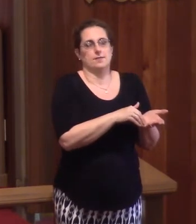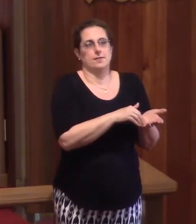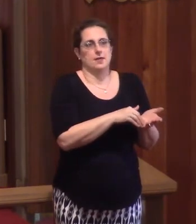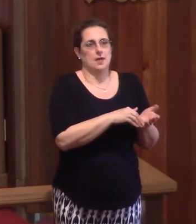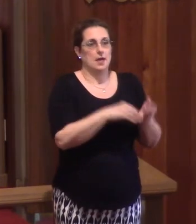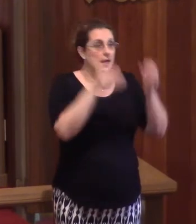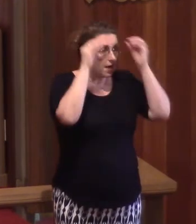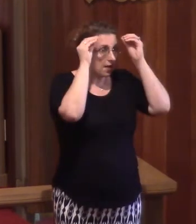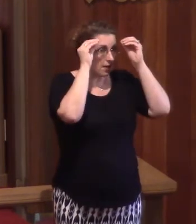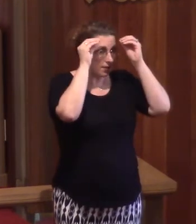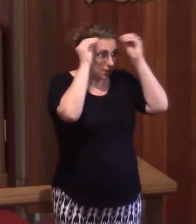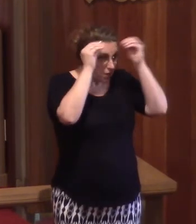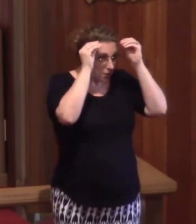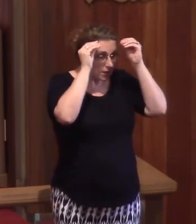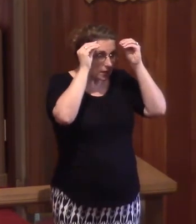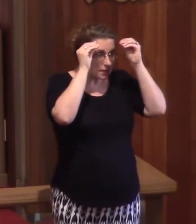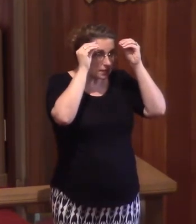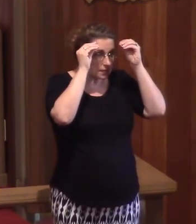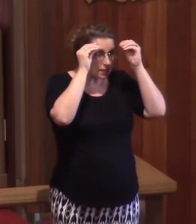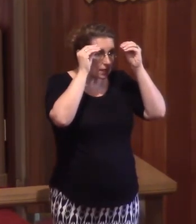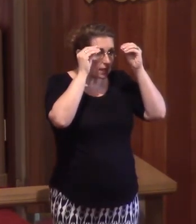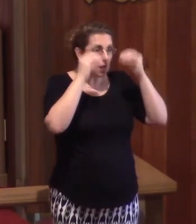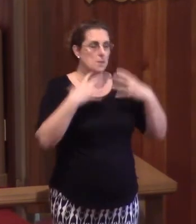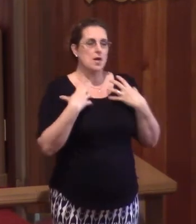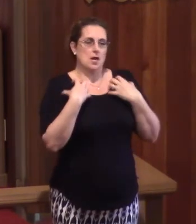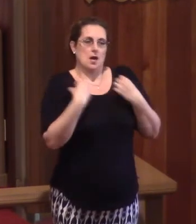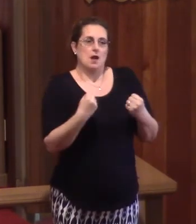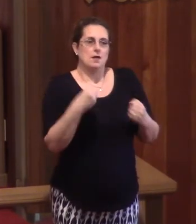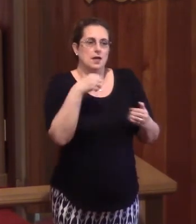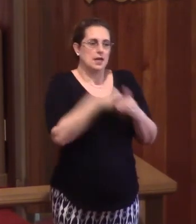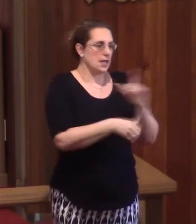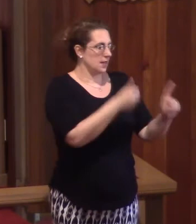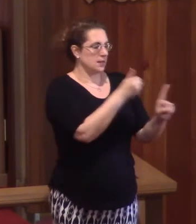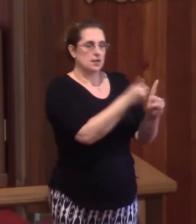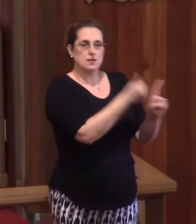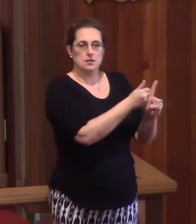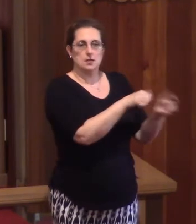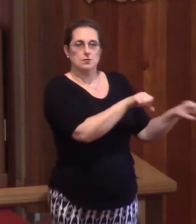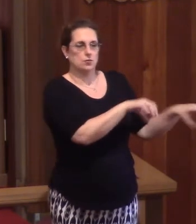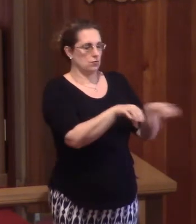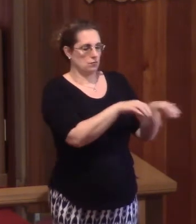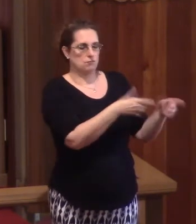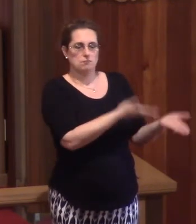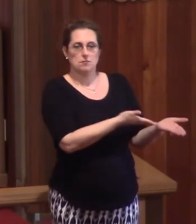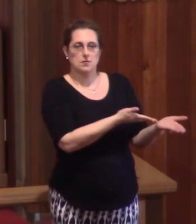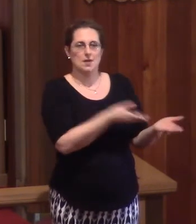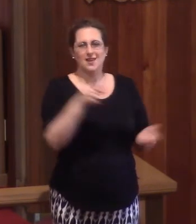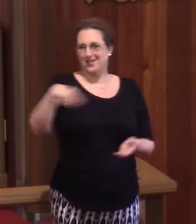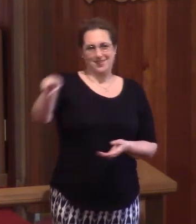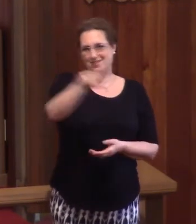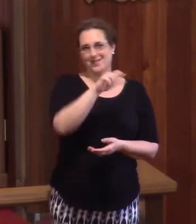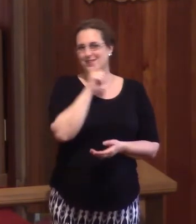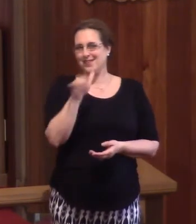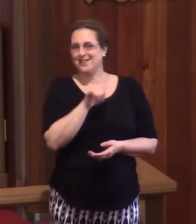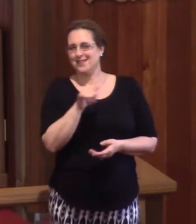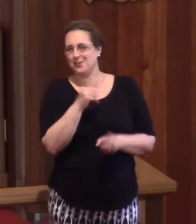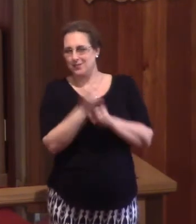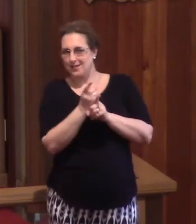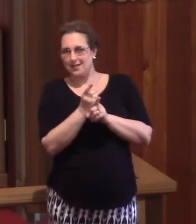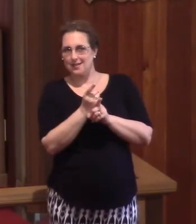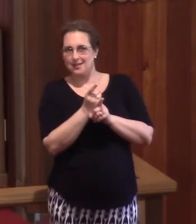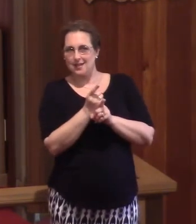The Pharisee put confidence in their own affiliate. Y'all aren't like that though, right?